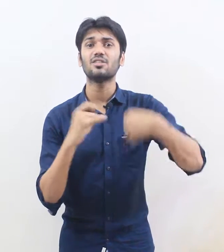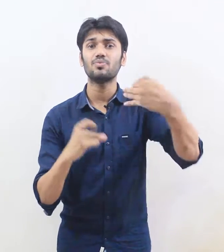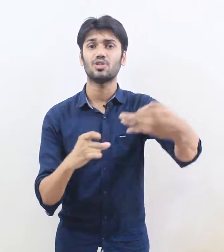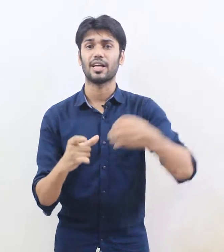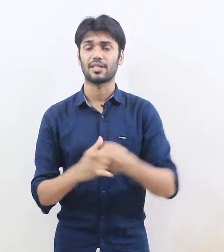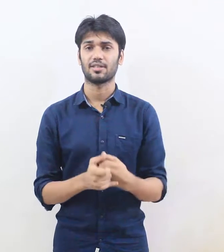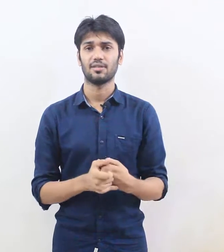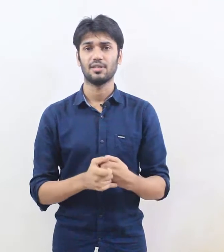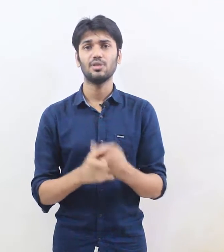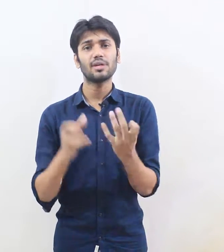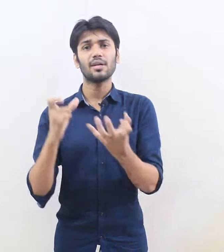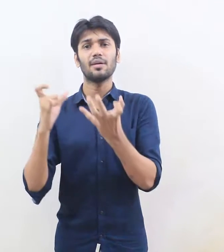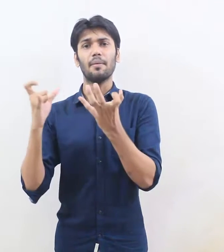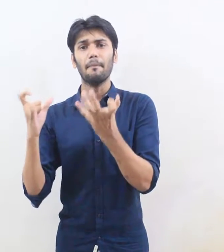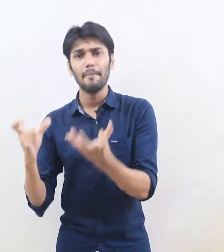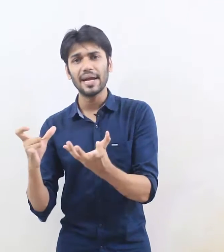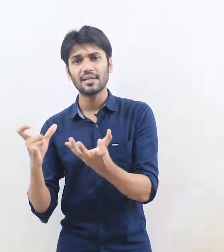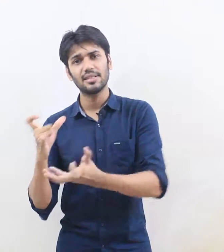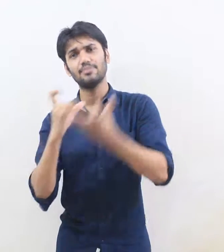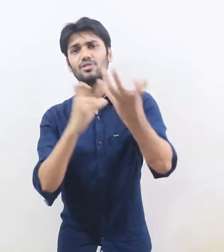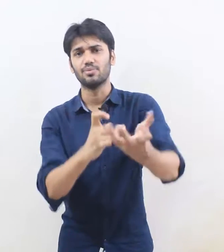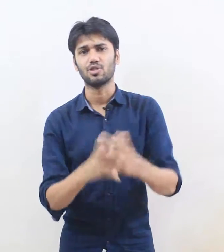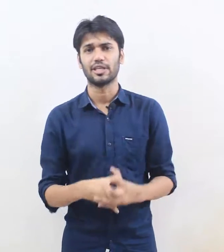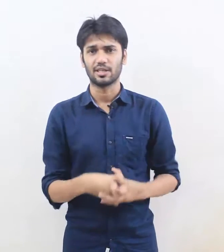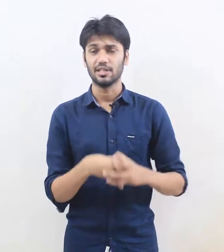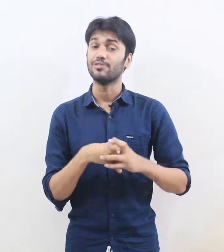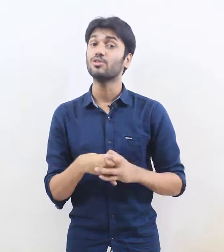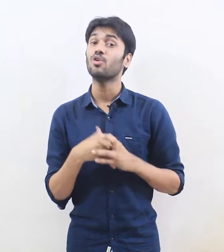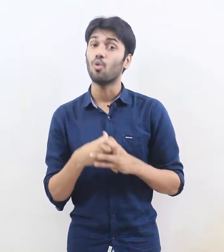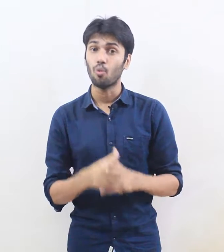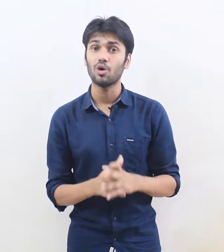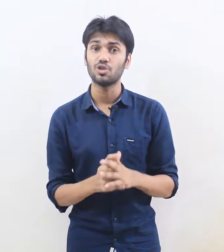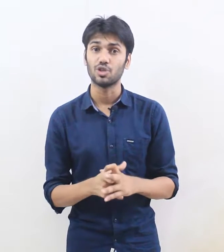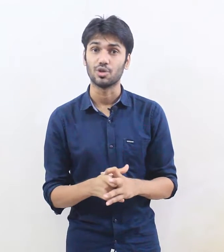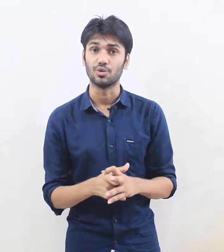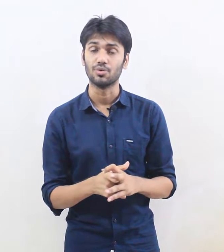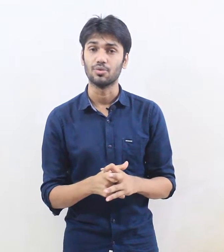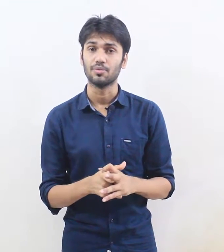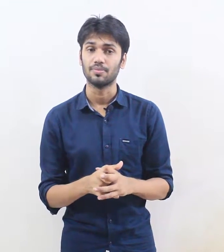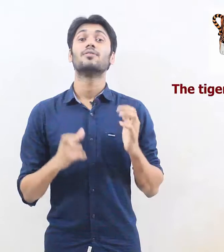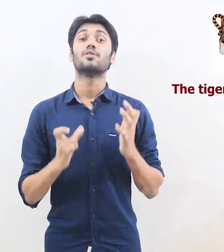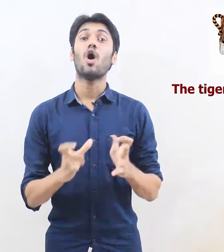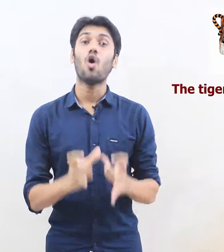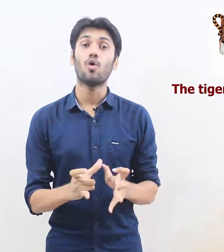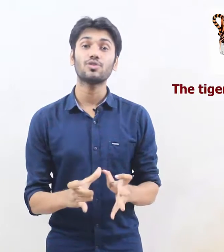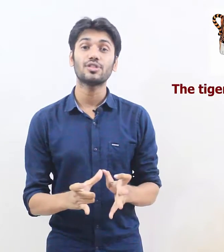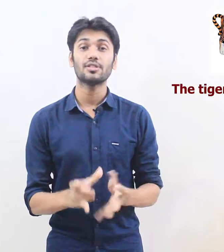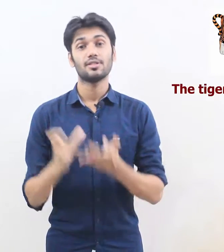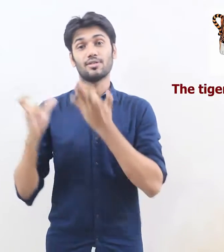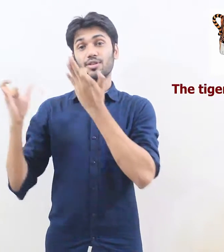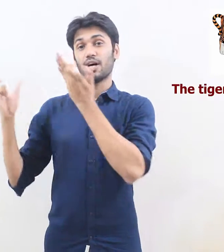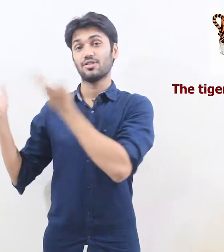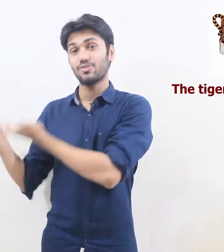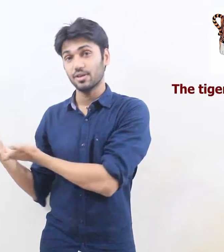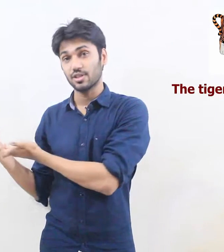the subject you can make them subject if you want to the horse runs first